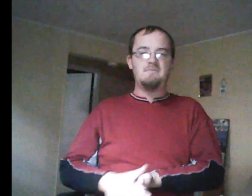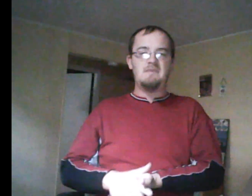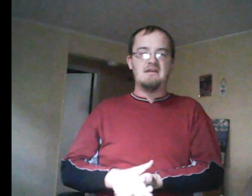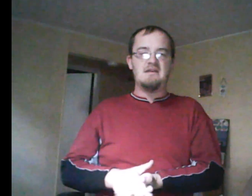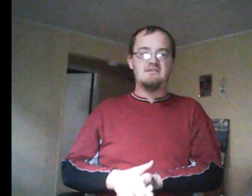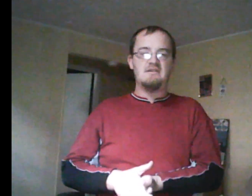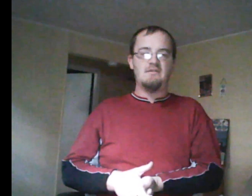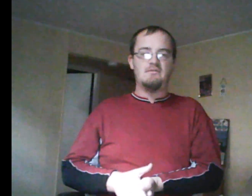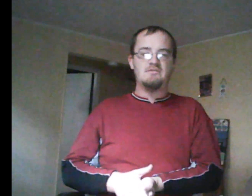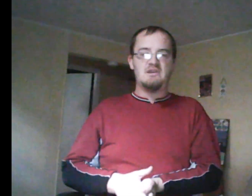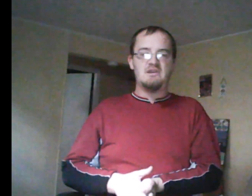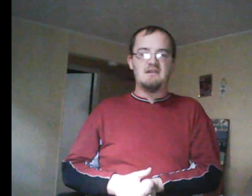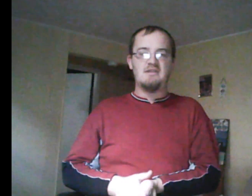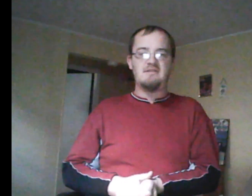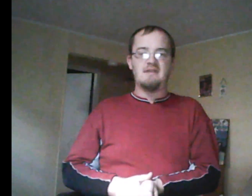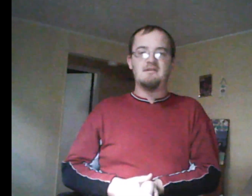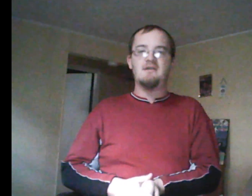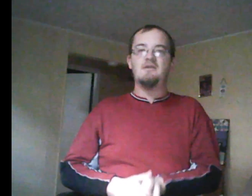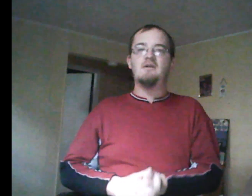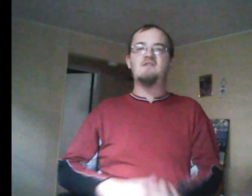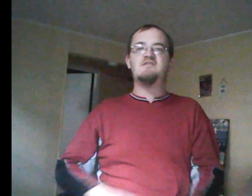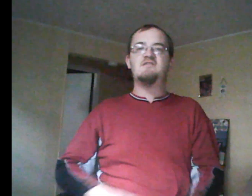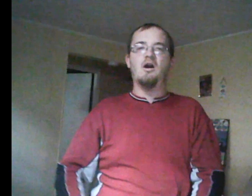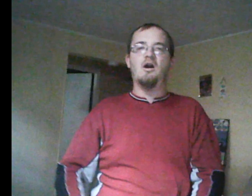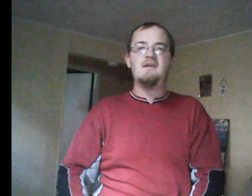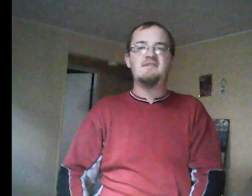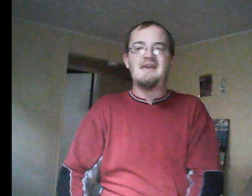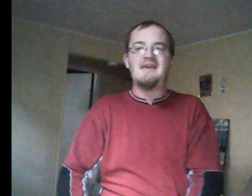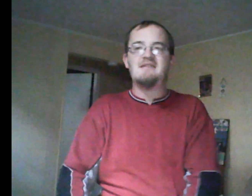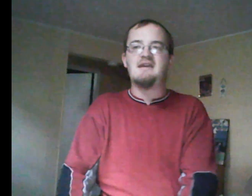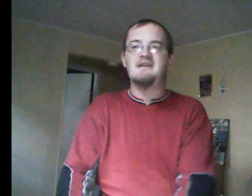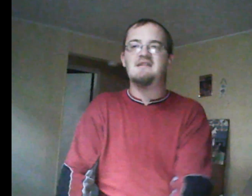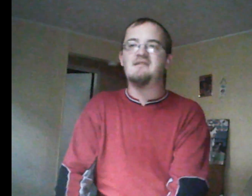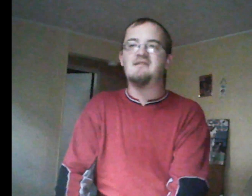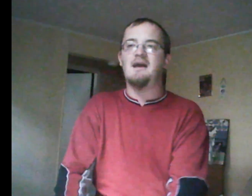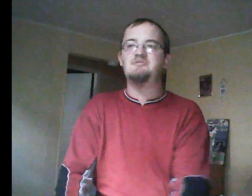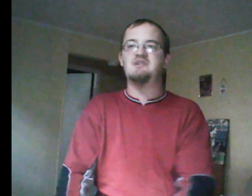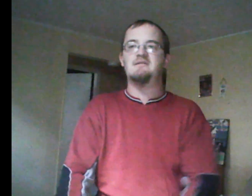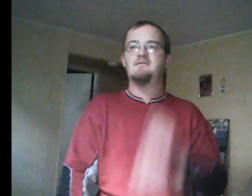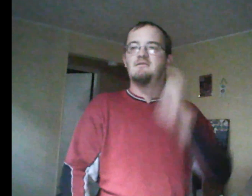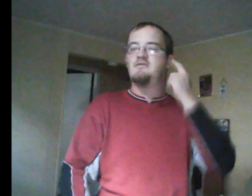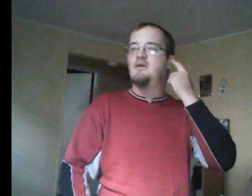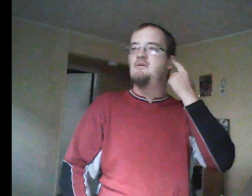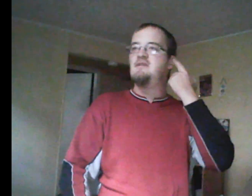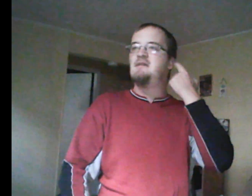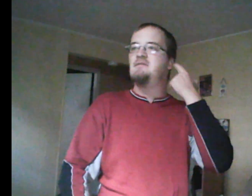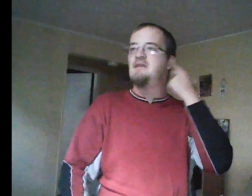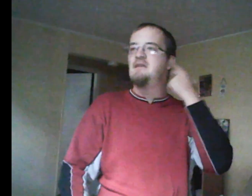you know, he doesn't like that. Of course, there's always a second option. There's always another meaning towards